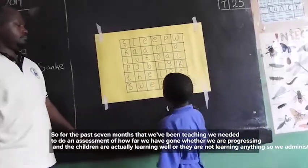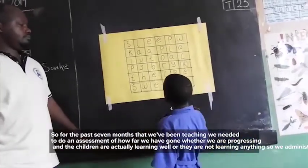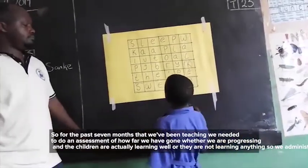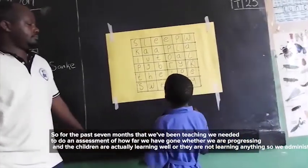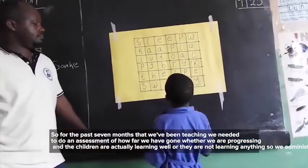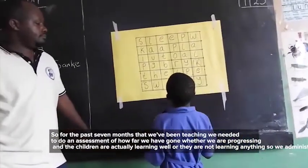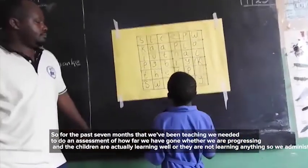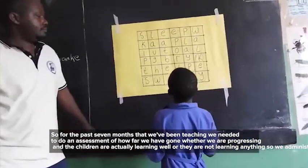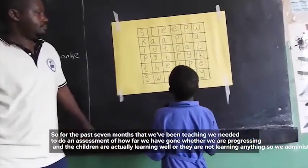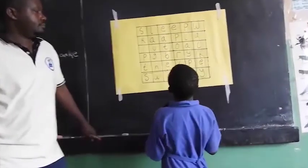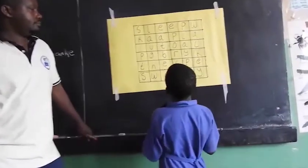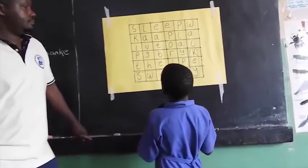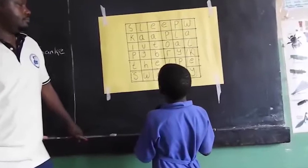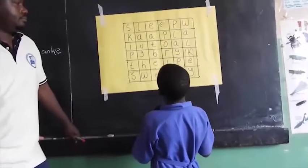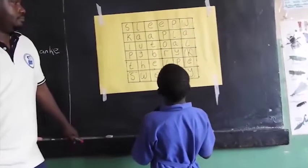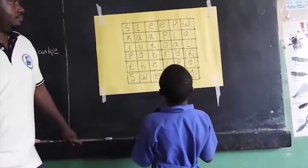post-test. So